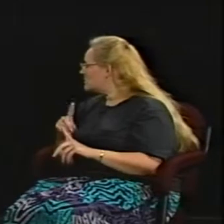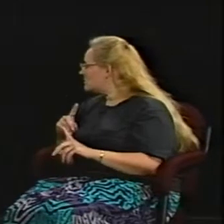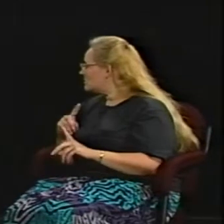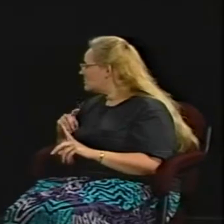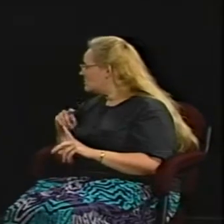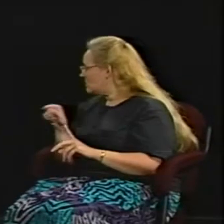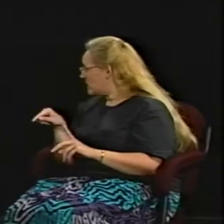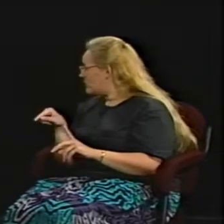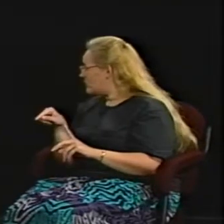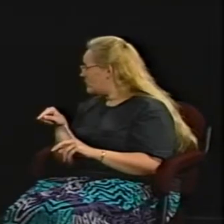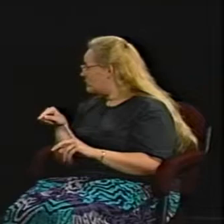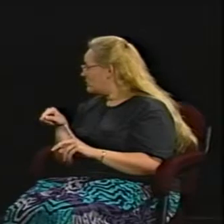The second person? Yeah.